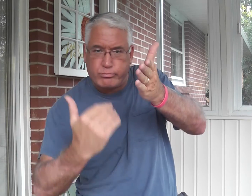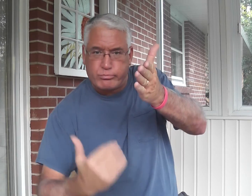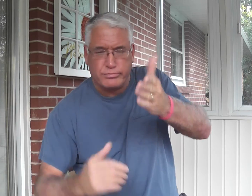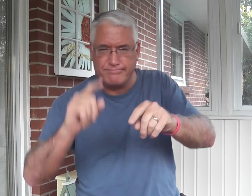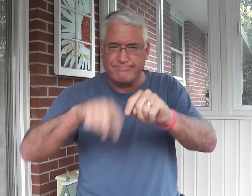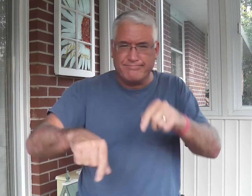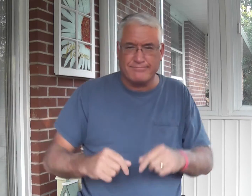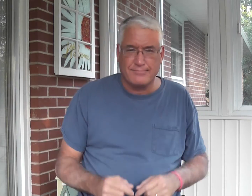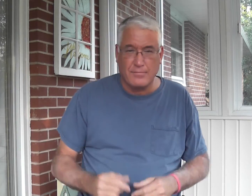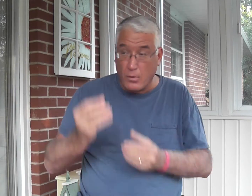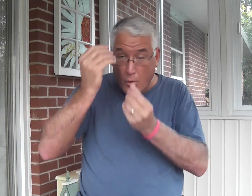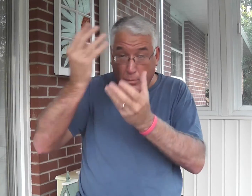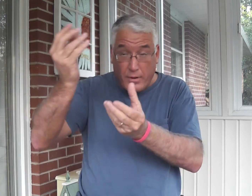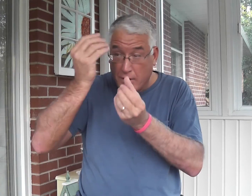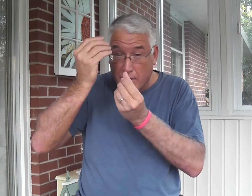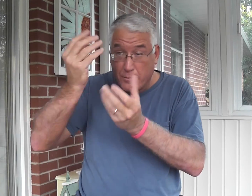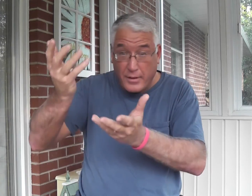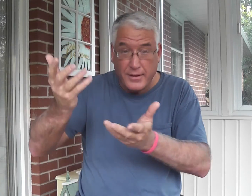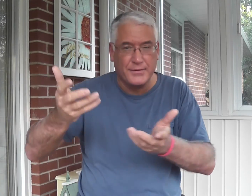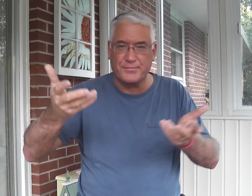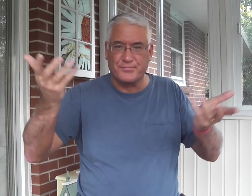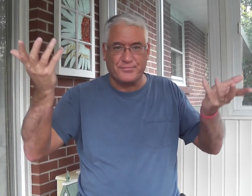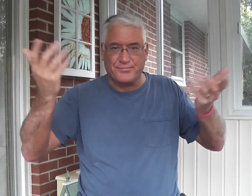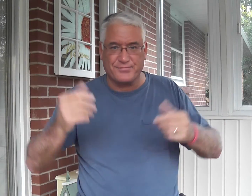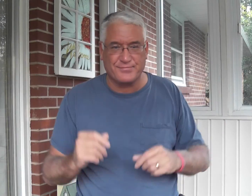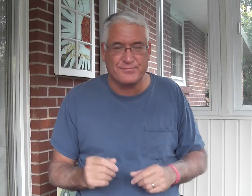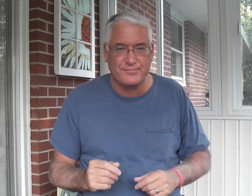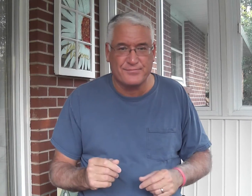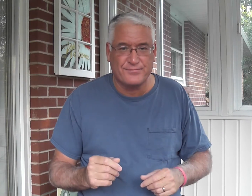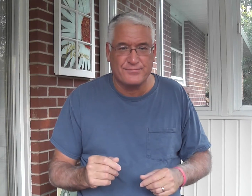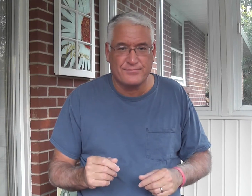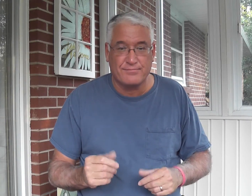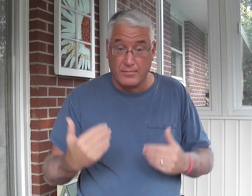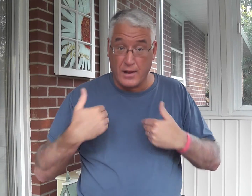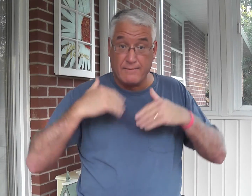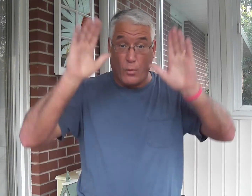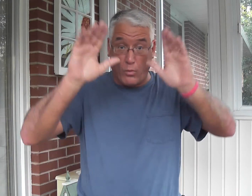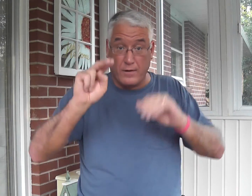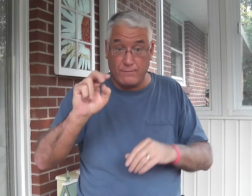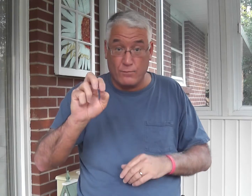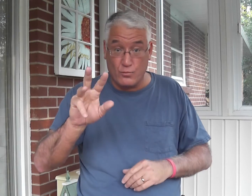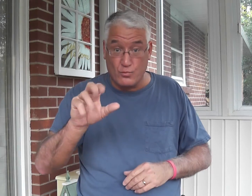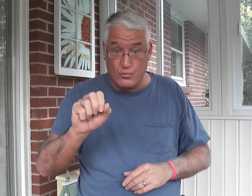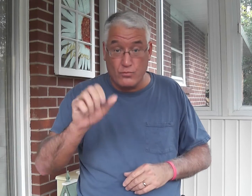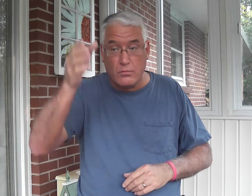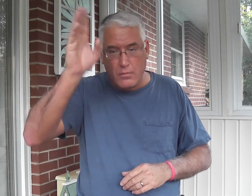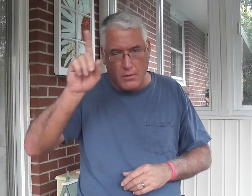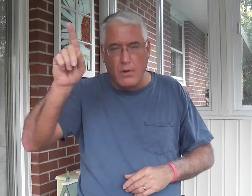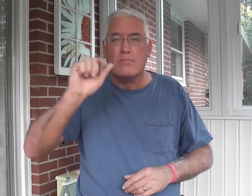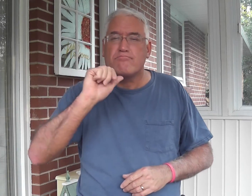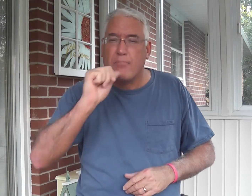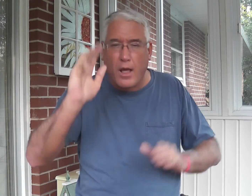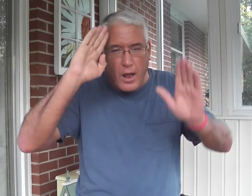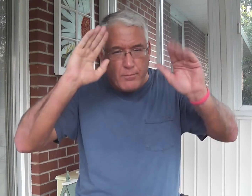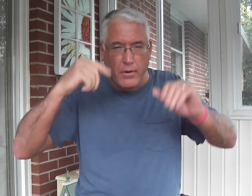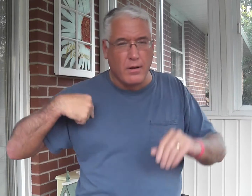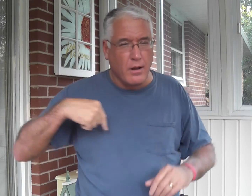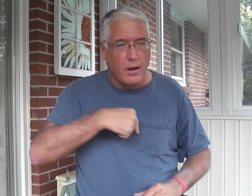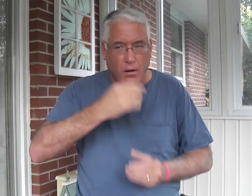laws. There was over 600 of them. Obey all of these? No, it's impossible. But we have wonderful news. God